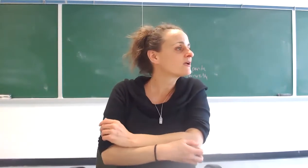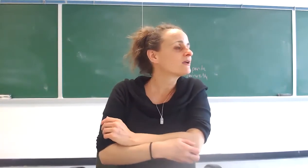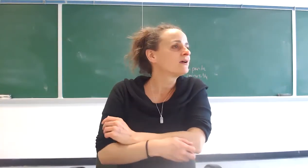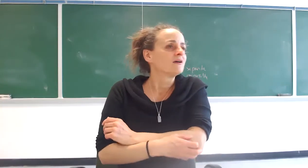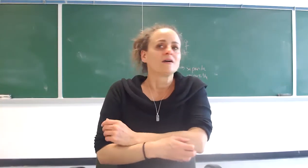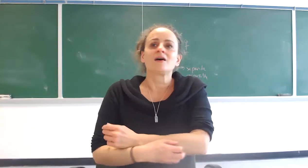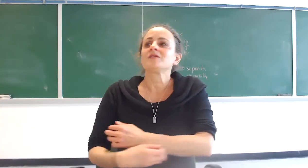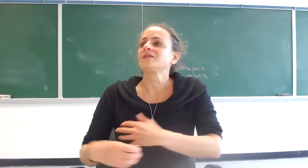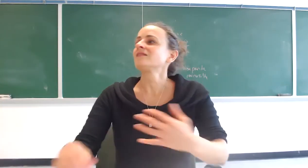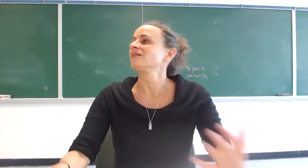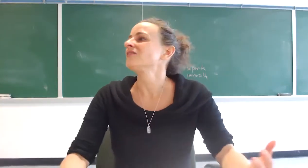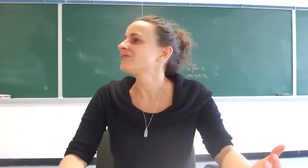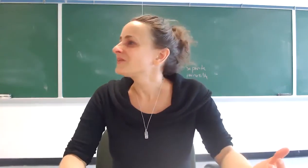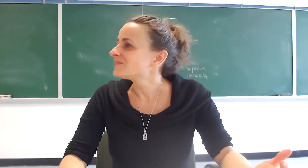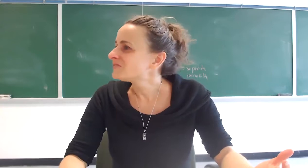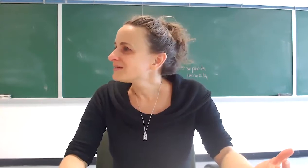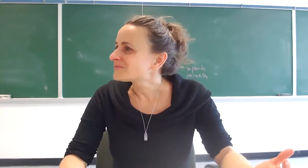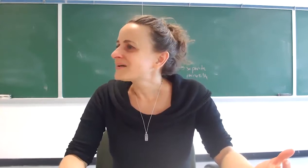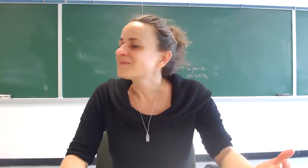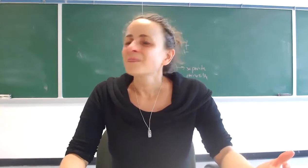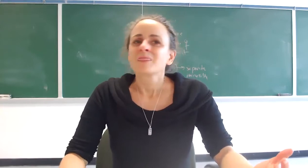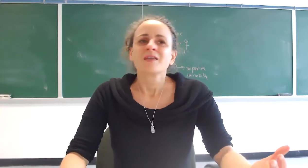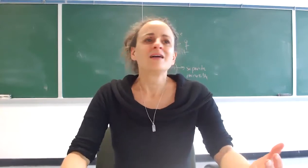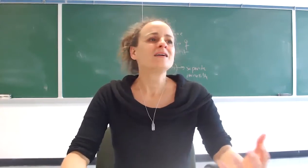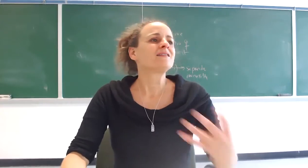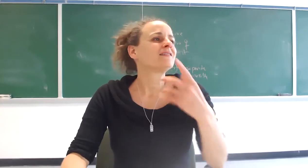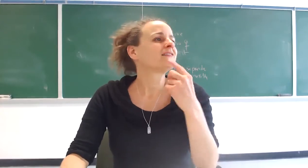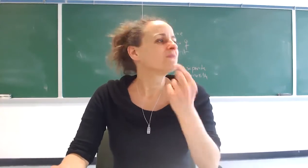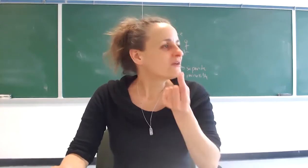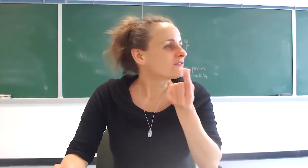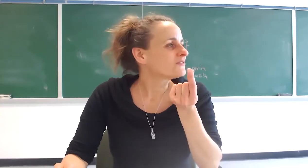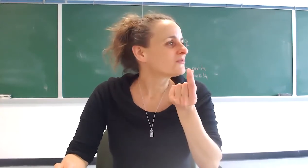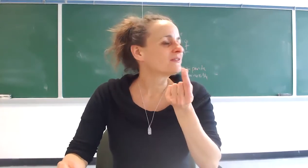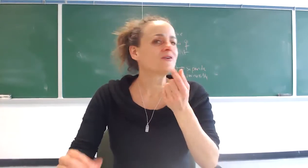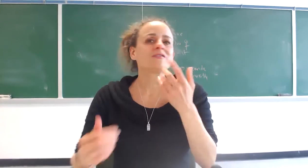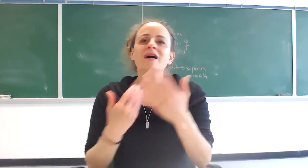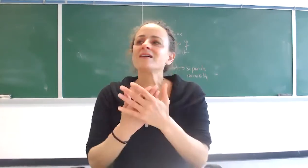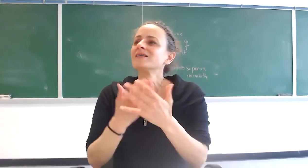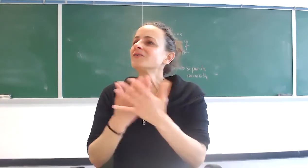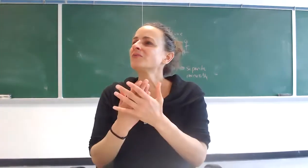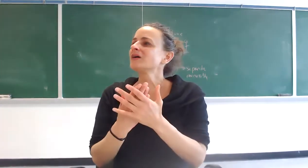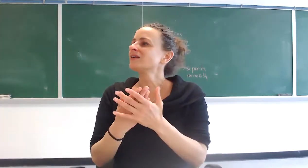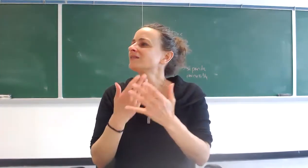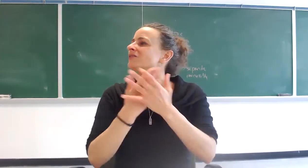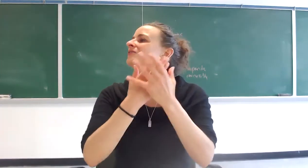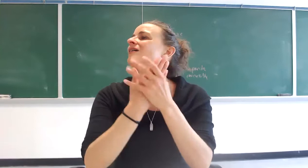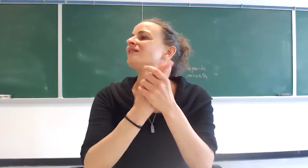i mean that's the ultimate defeat right and yet these martyrs right are dying in a way that they are not